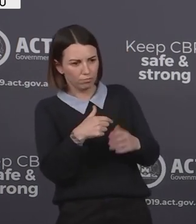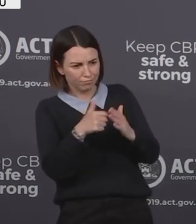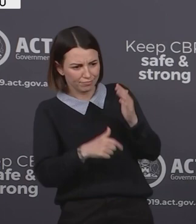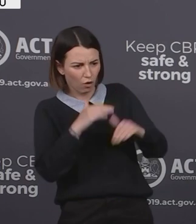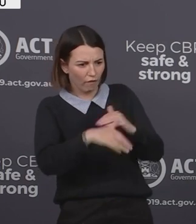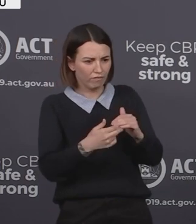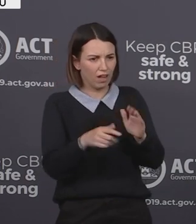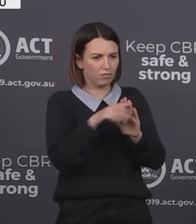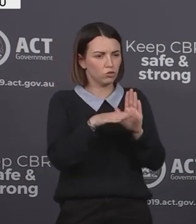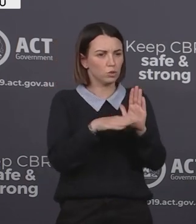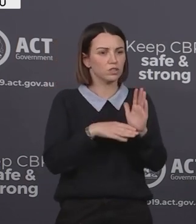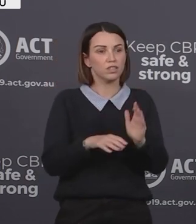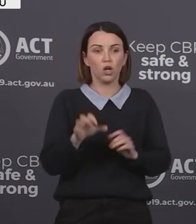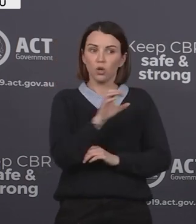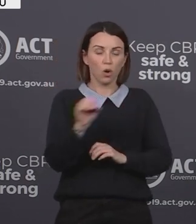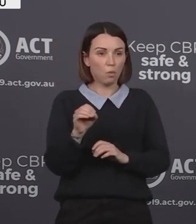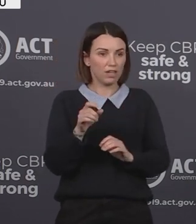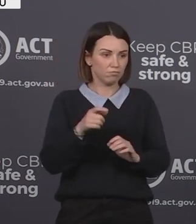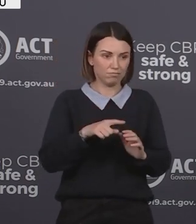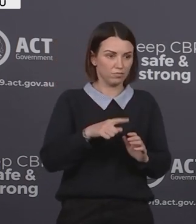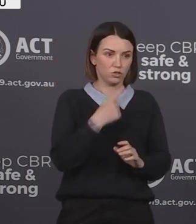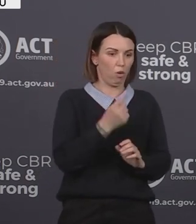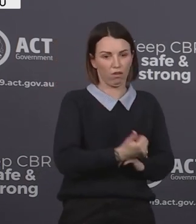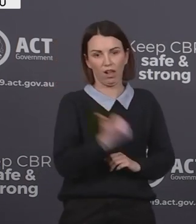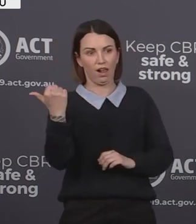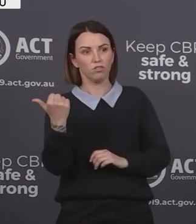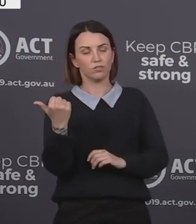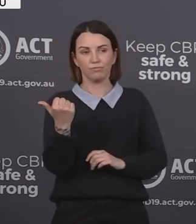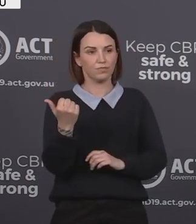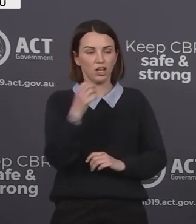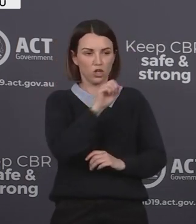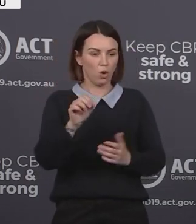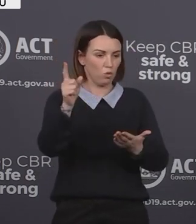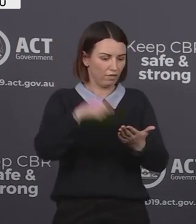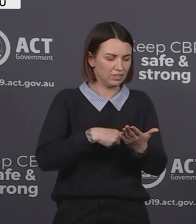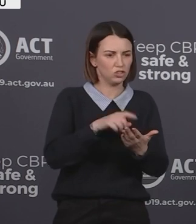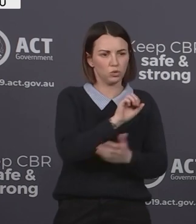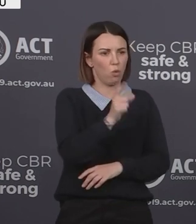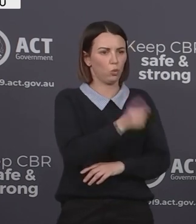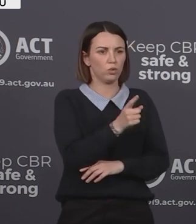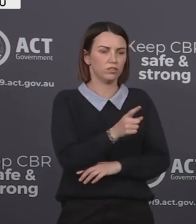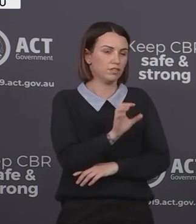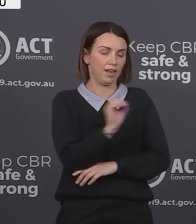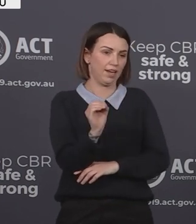No people were directed to leave the ACT, and no infringements or cautions were issued.